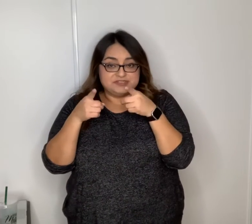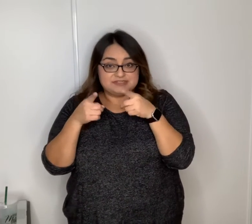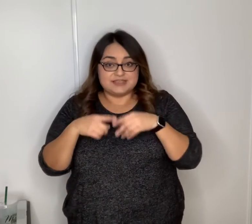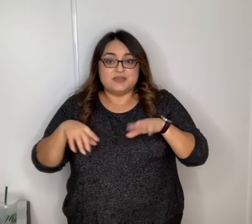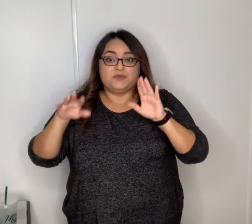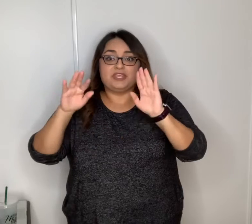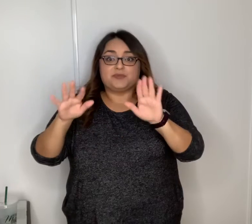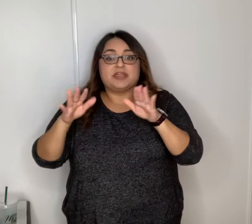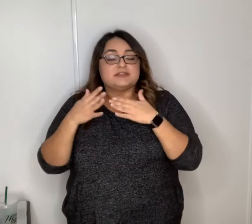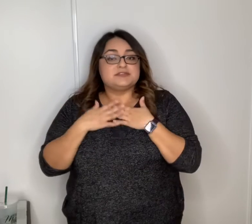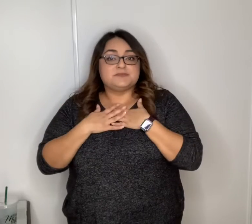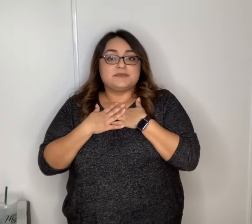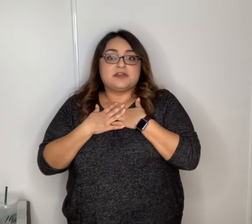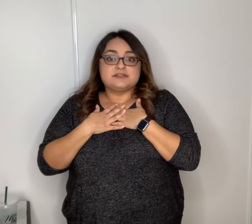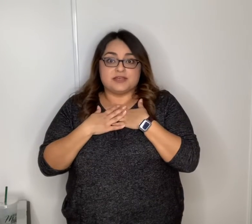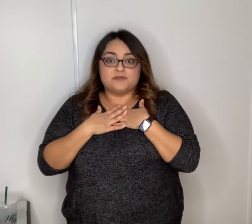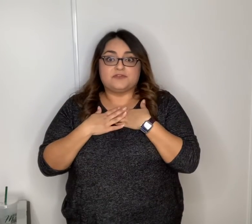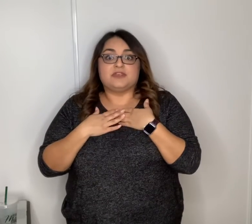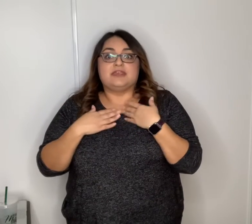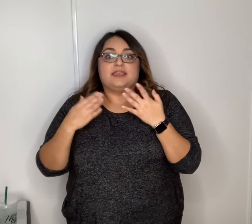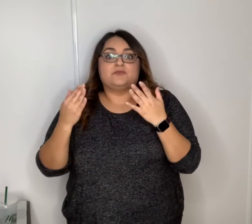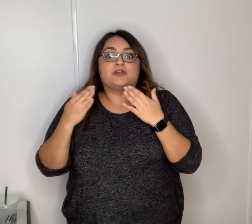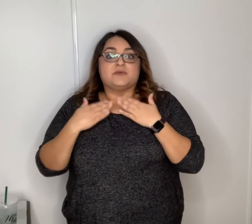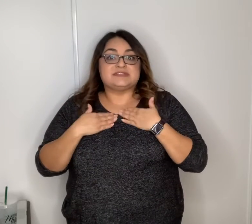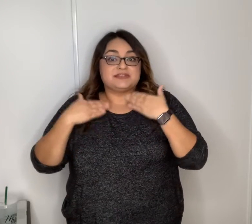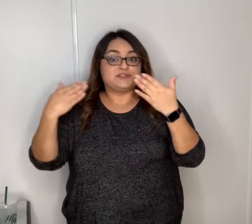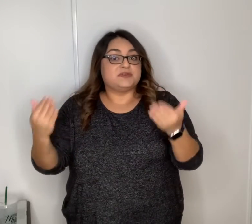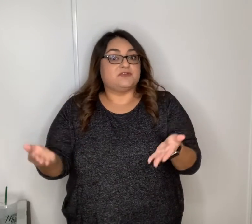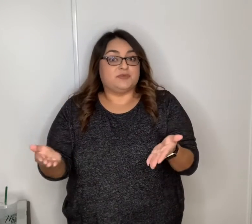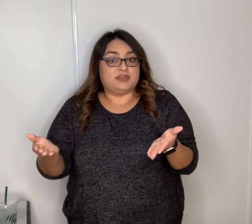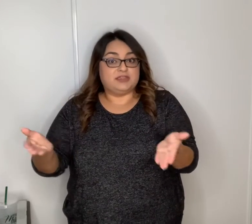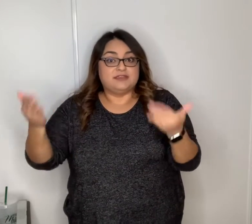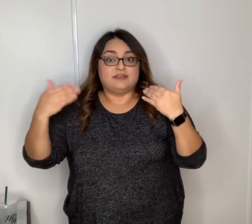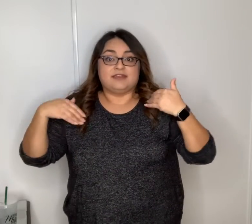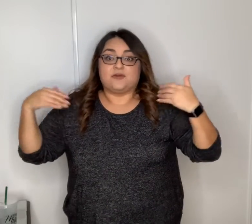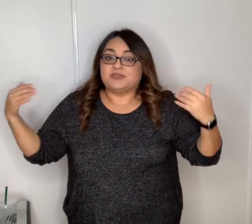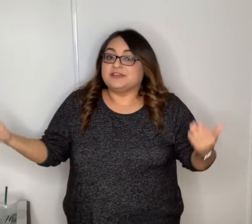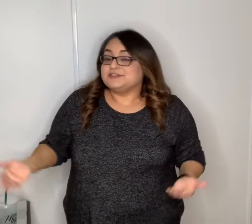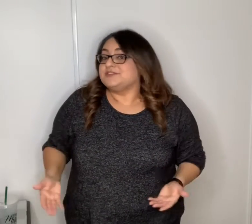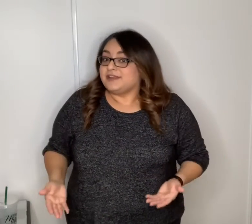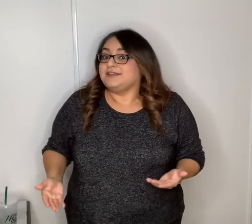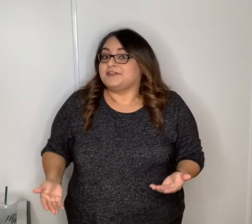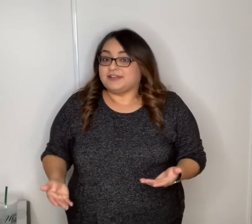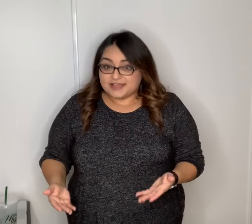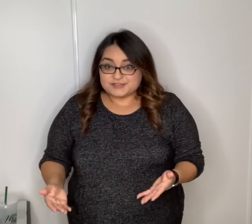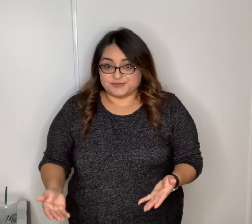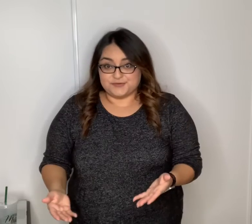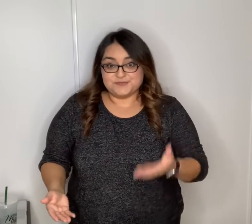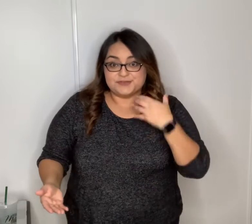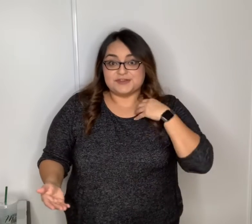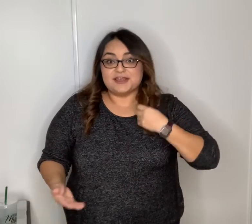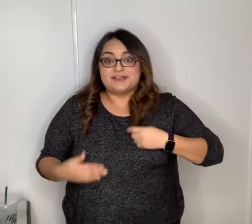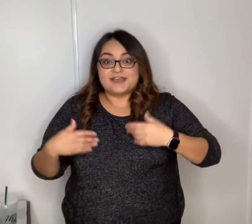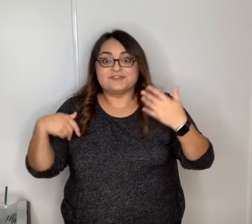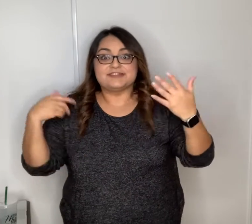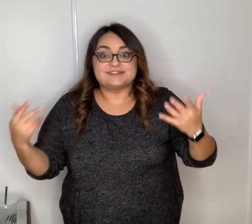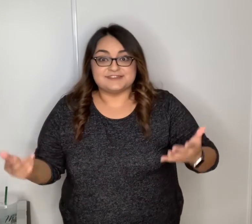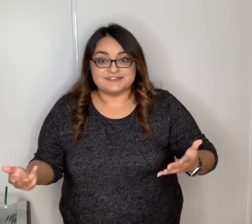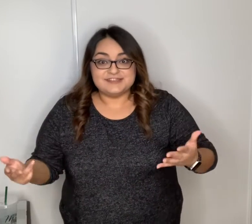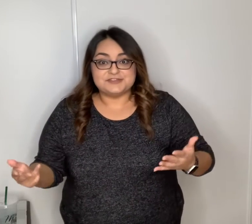we keep our hands to ourselves and we're always nice to everybody now because you're not in the classroom you're not going to have to listen to the teacher